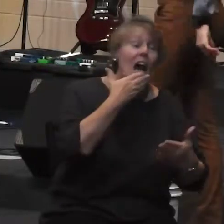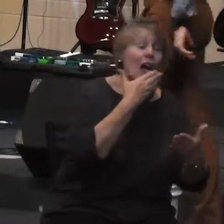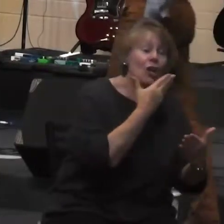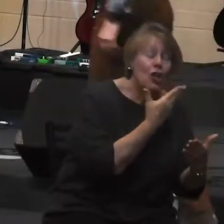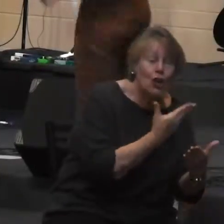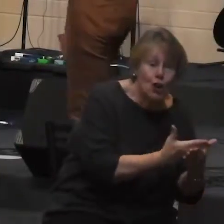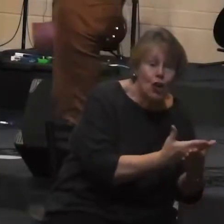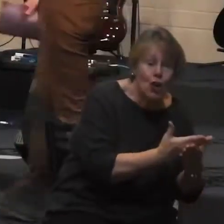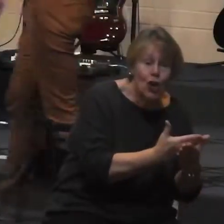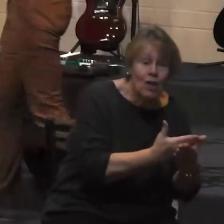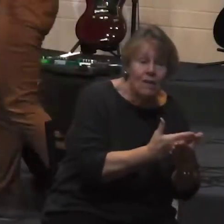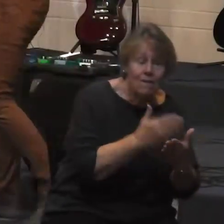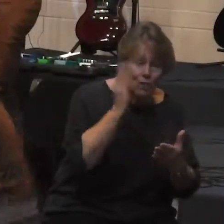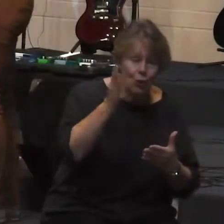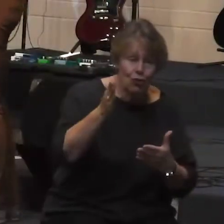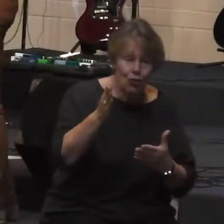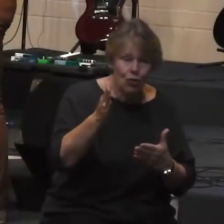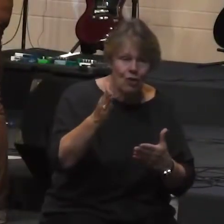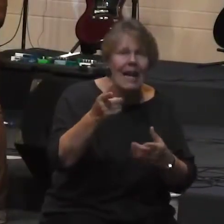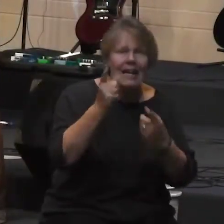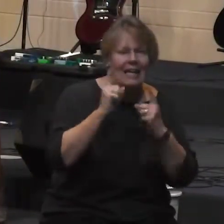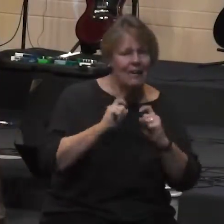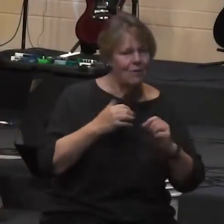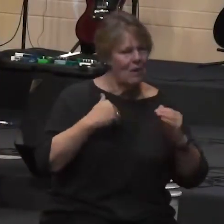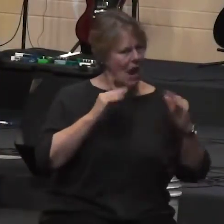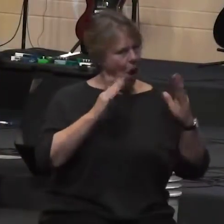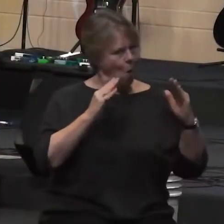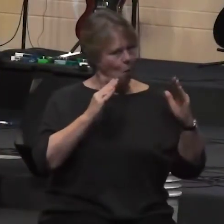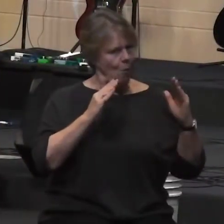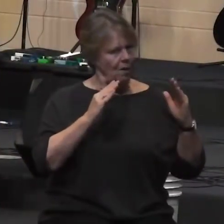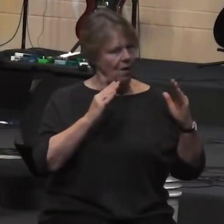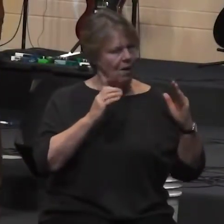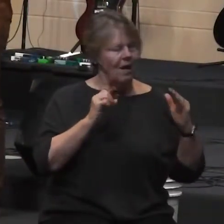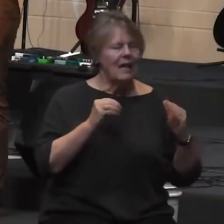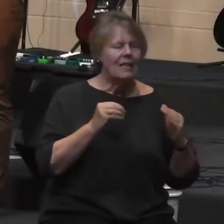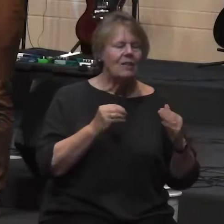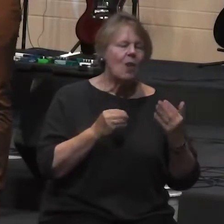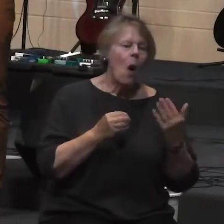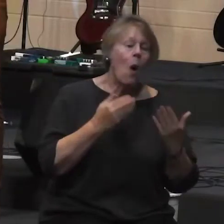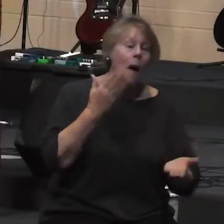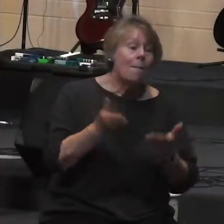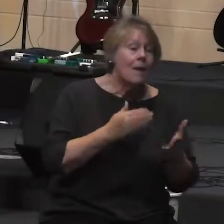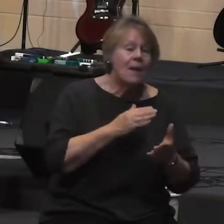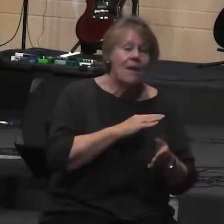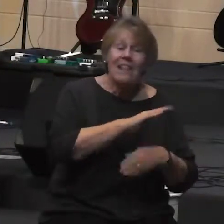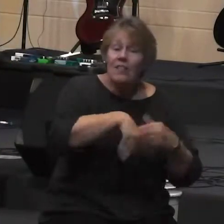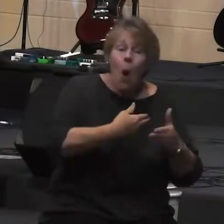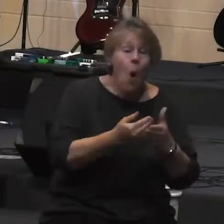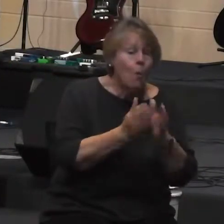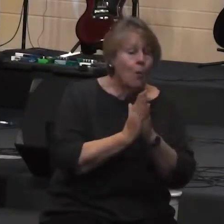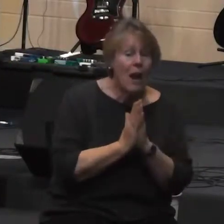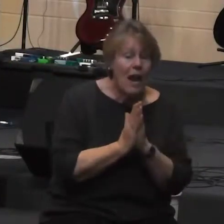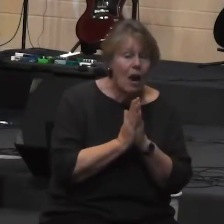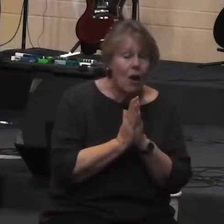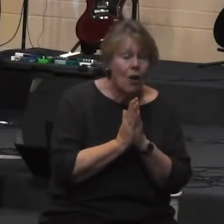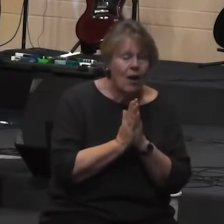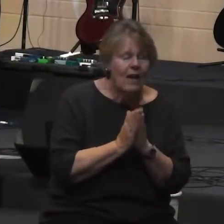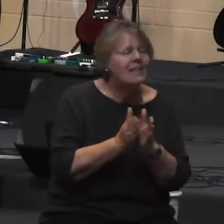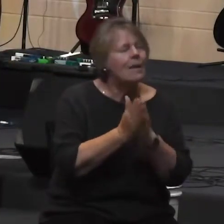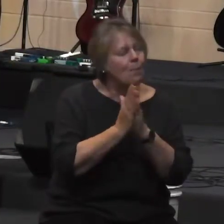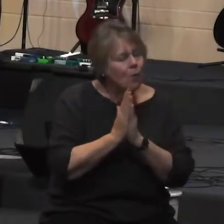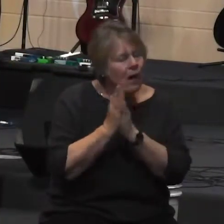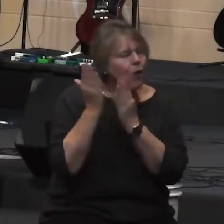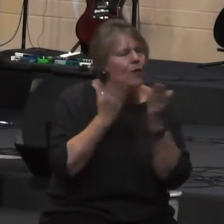give me hope for today so maybe bread maybe this whole prayer actually is a prayer that gives us